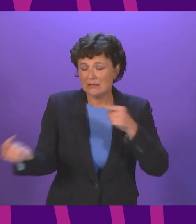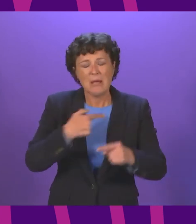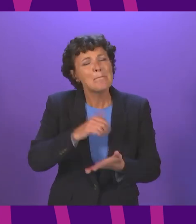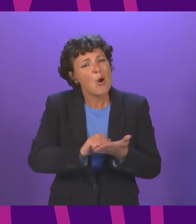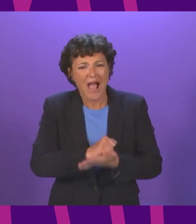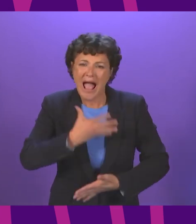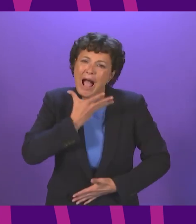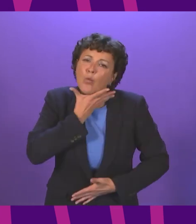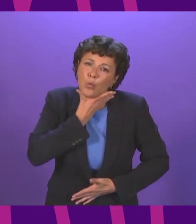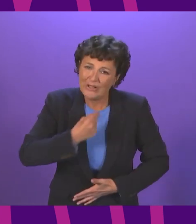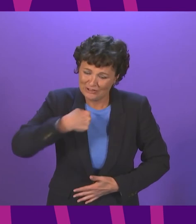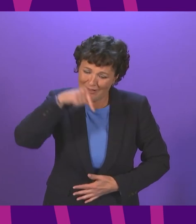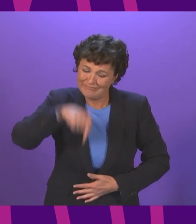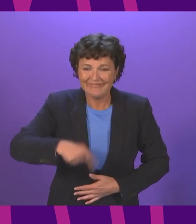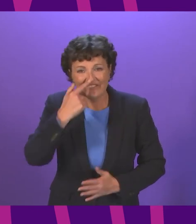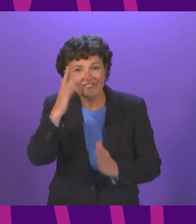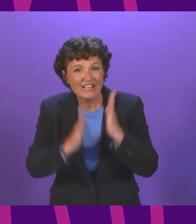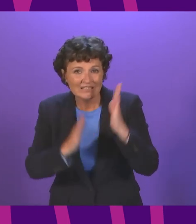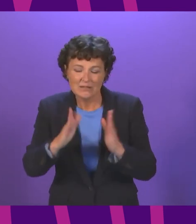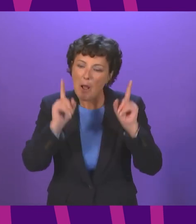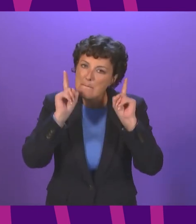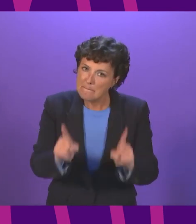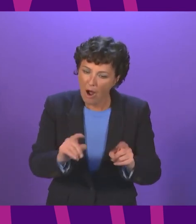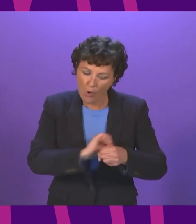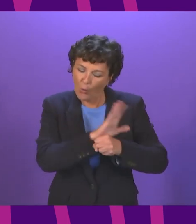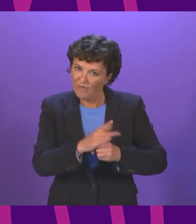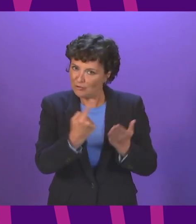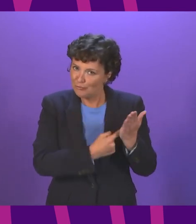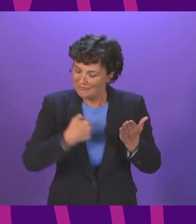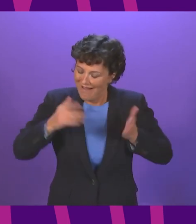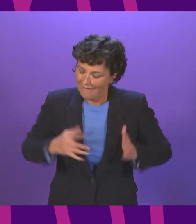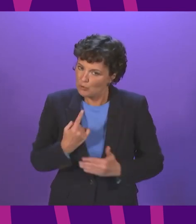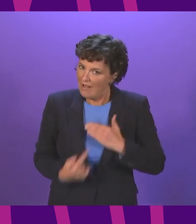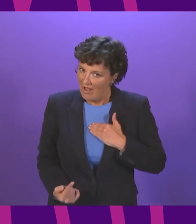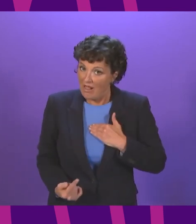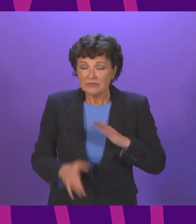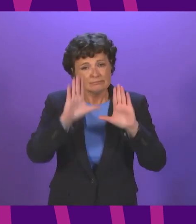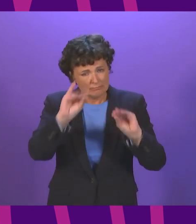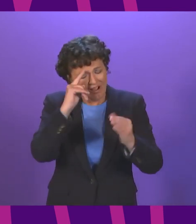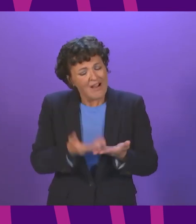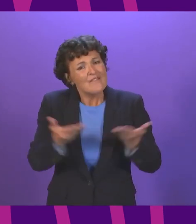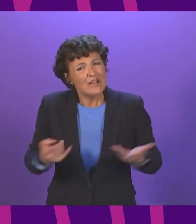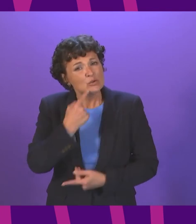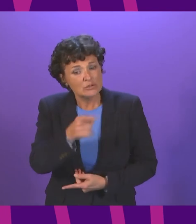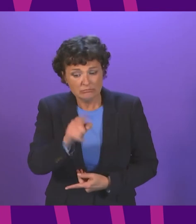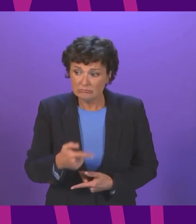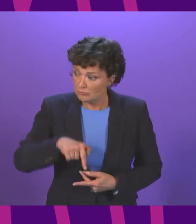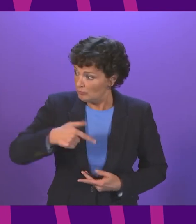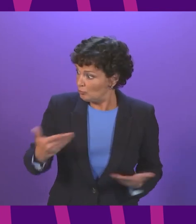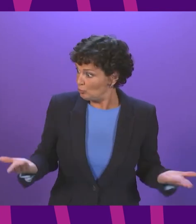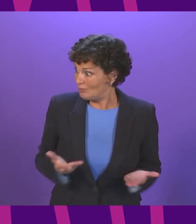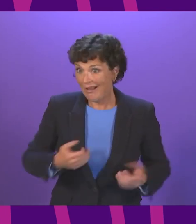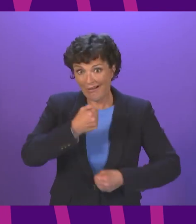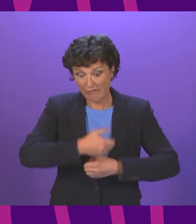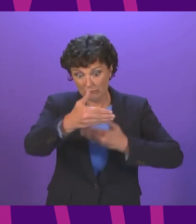due to the requirements of Covid self-isolation it's fair to say that the programme for government debate